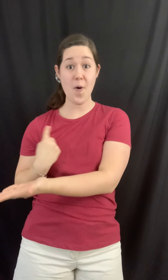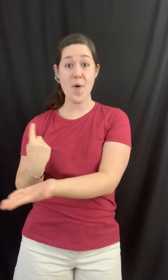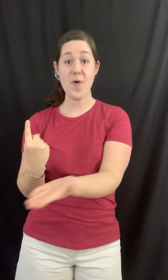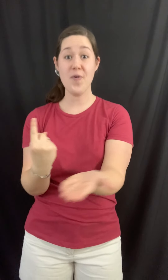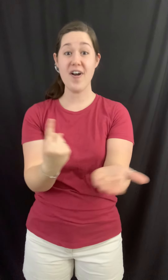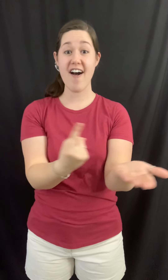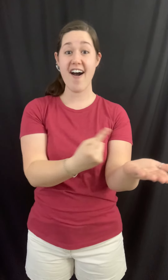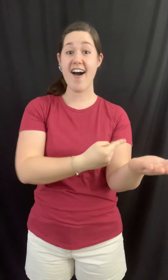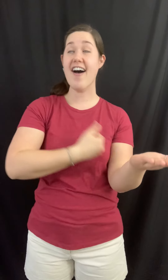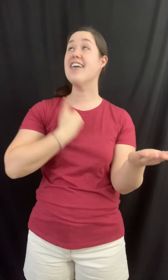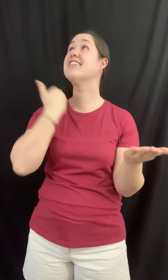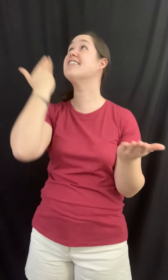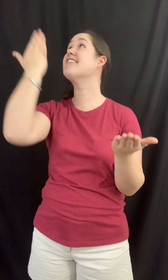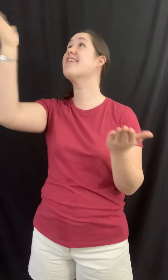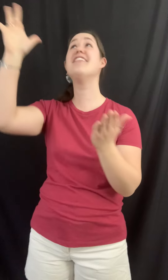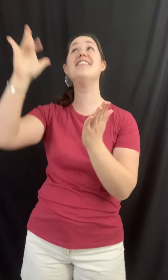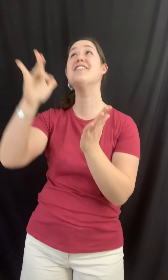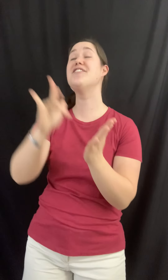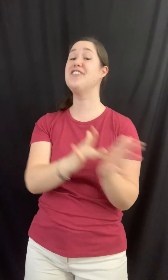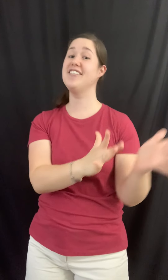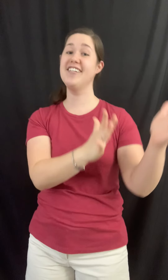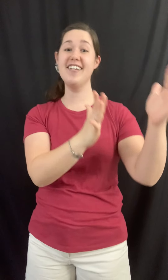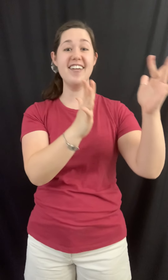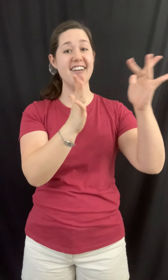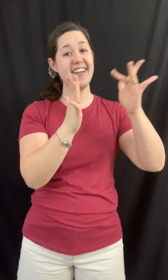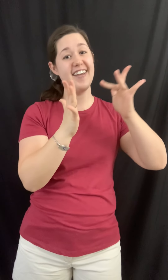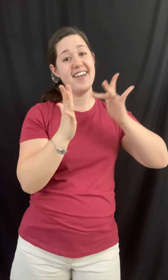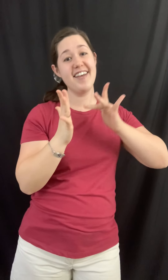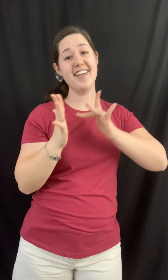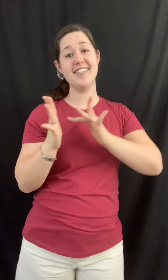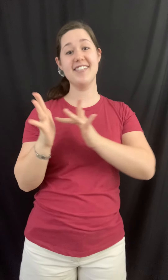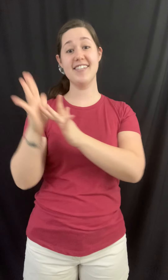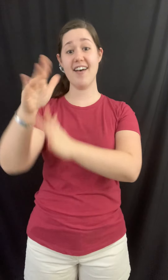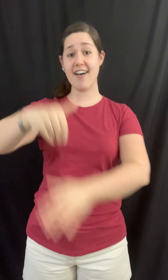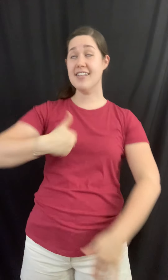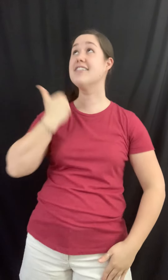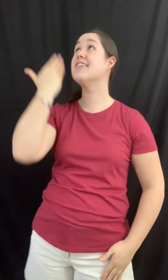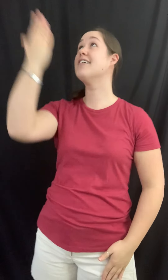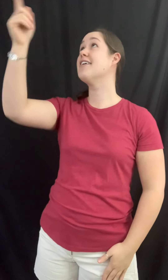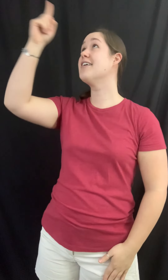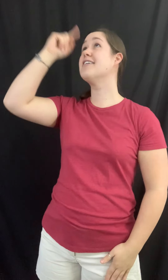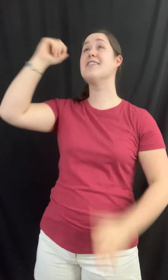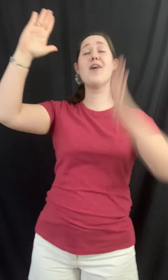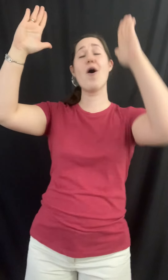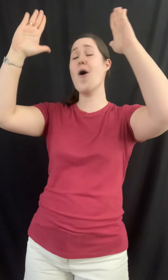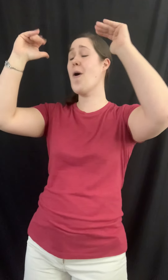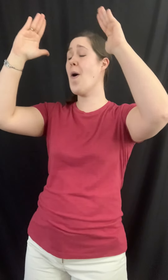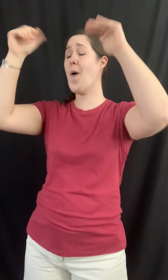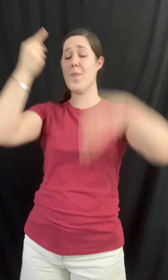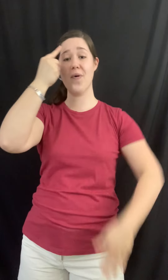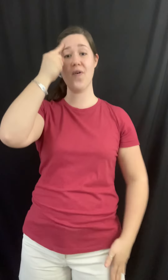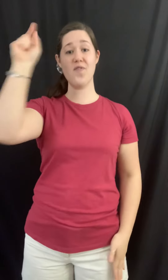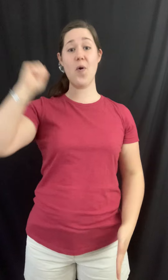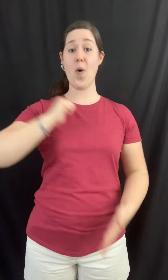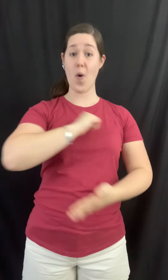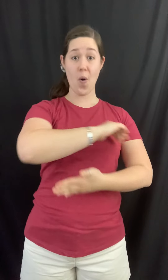us, this Jesus. He's the hope for